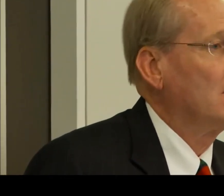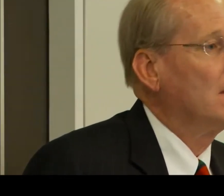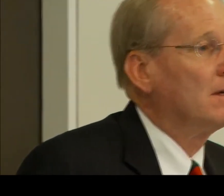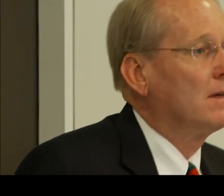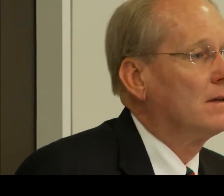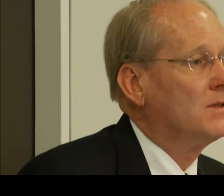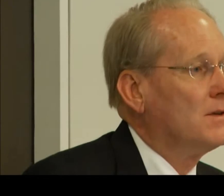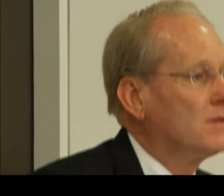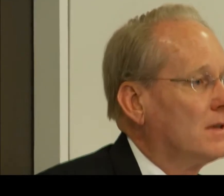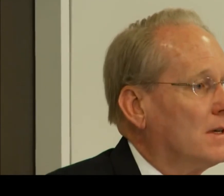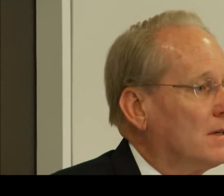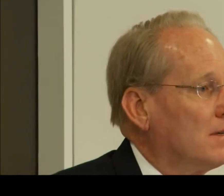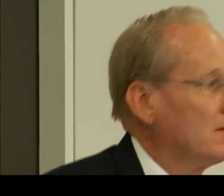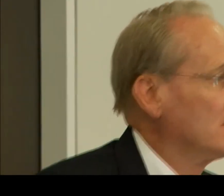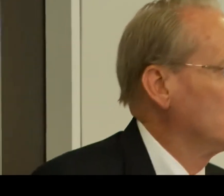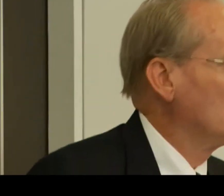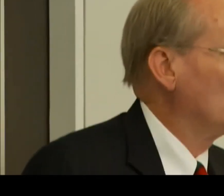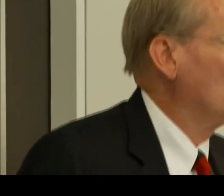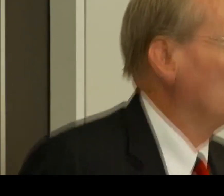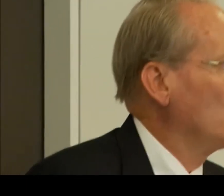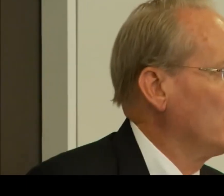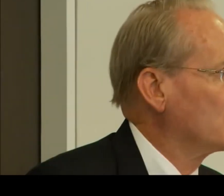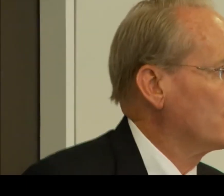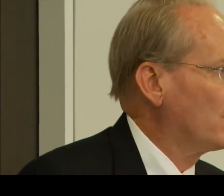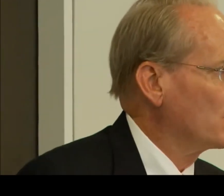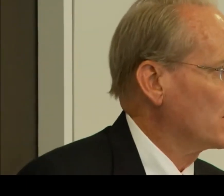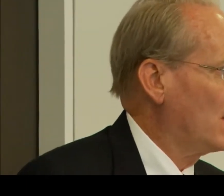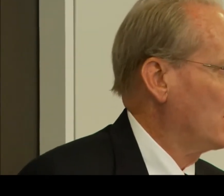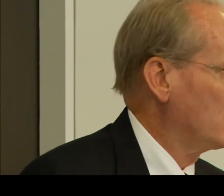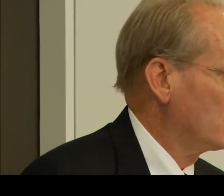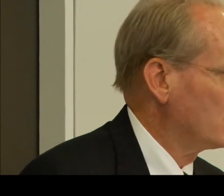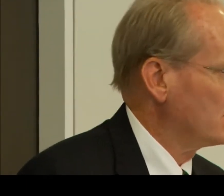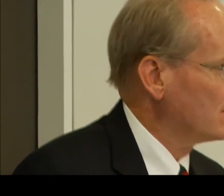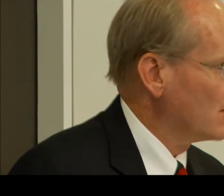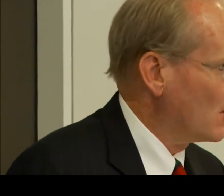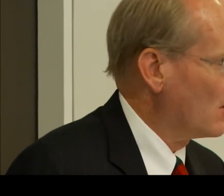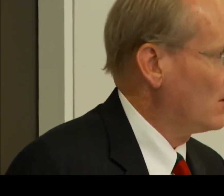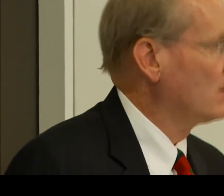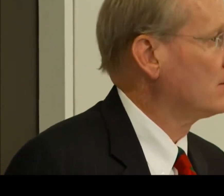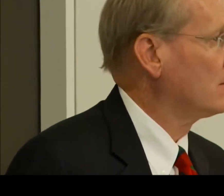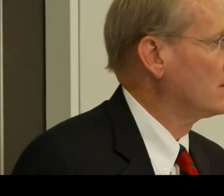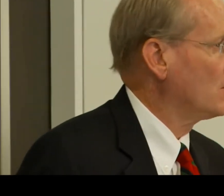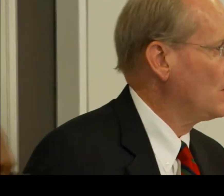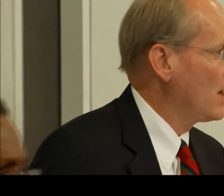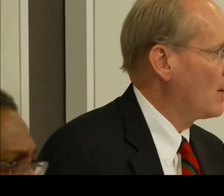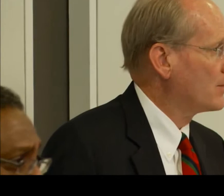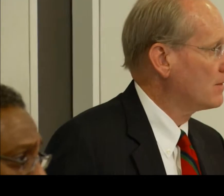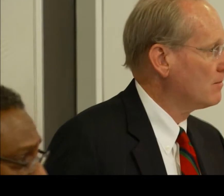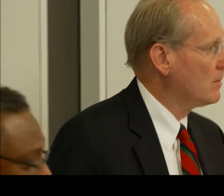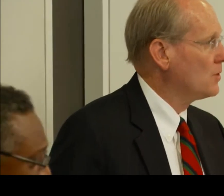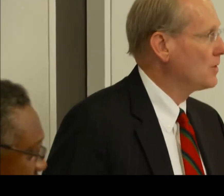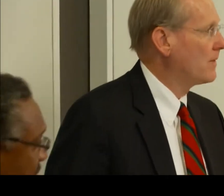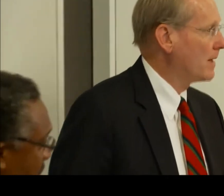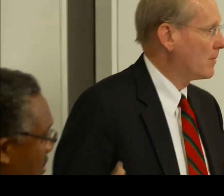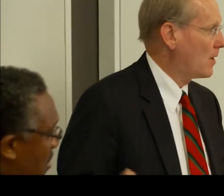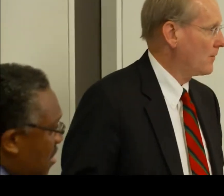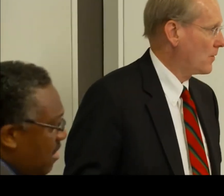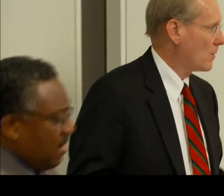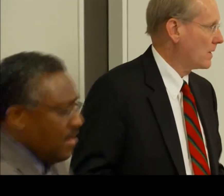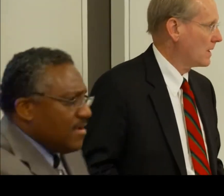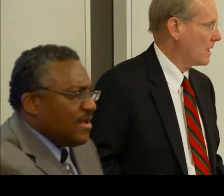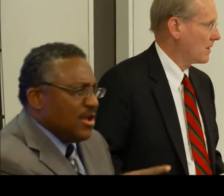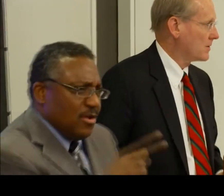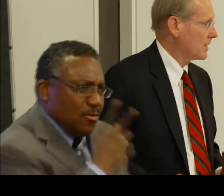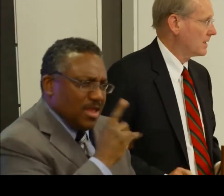contention that it's folks like Earl who helped move that